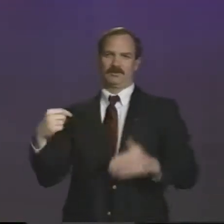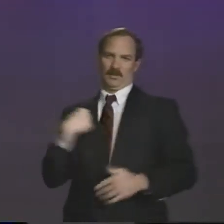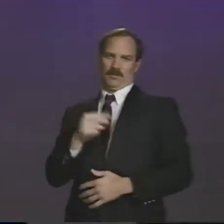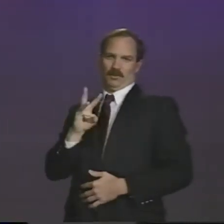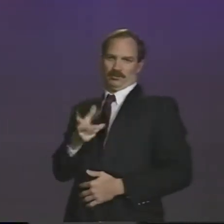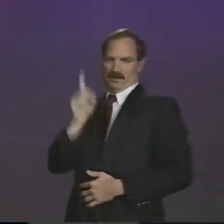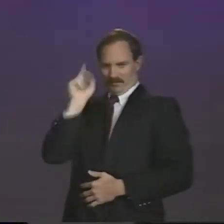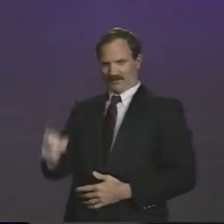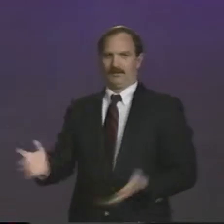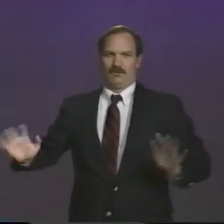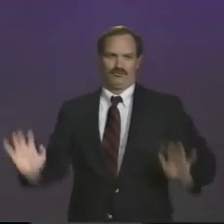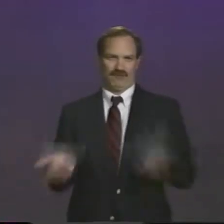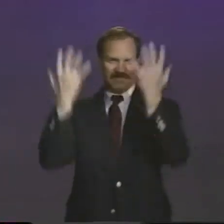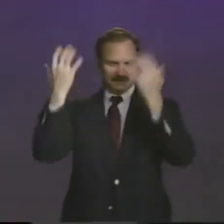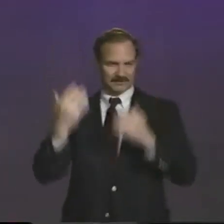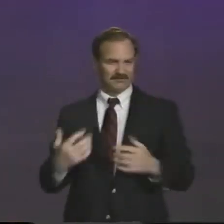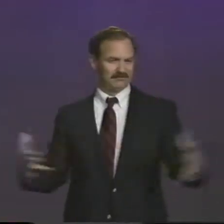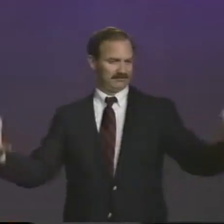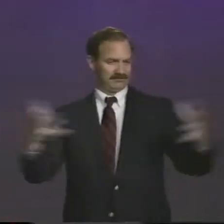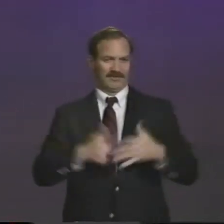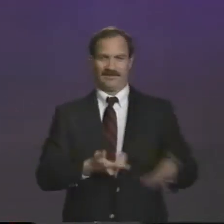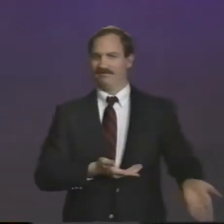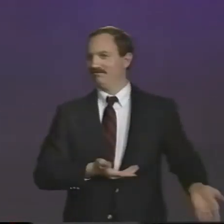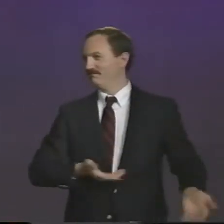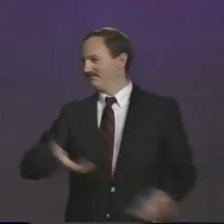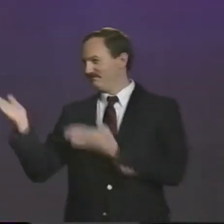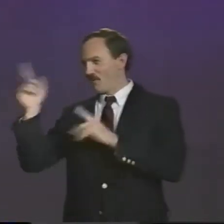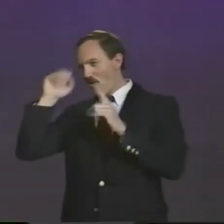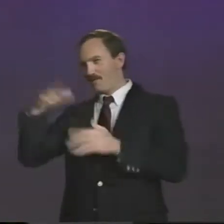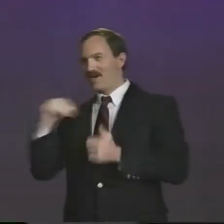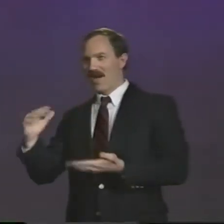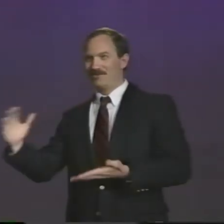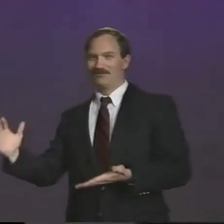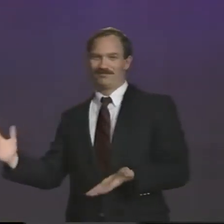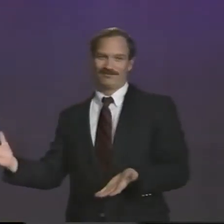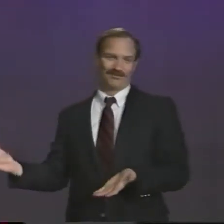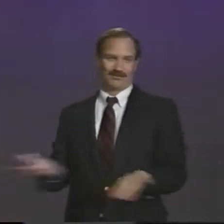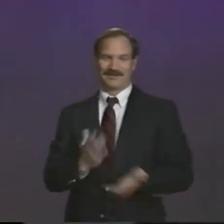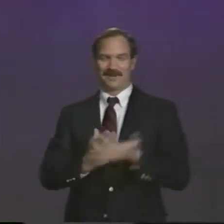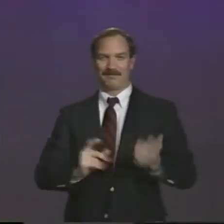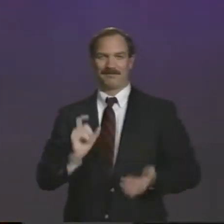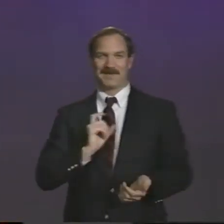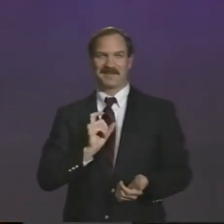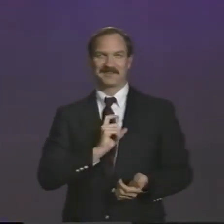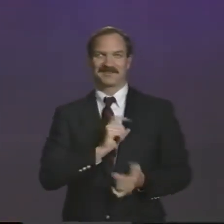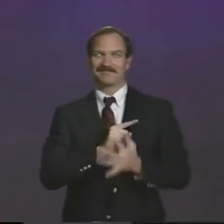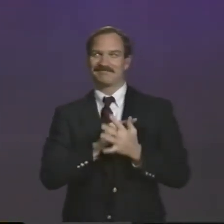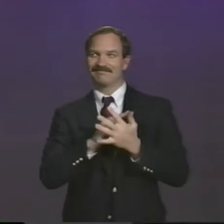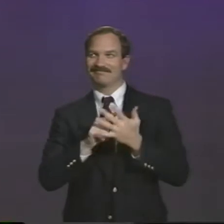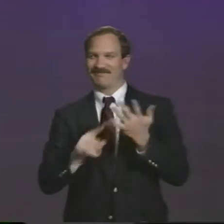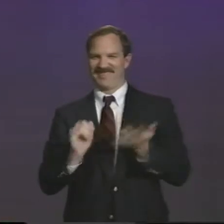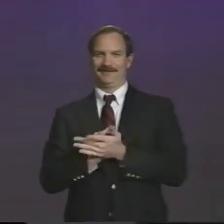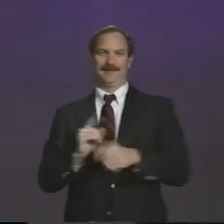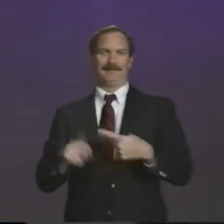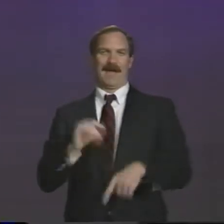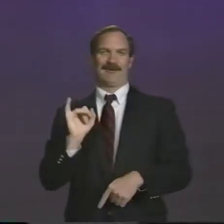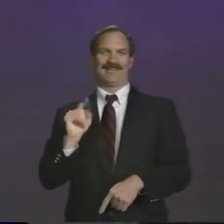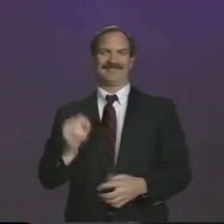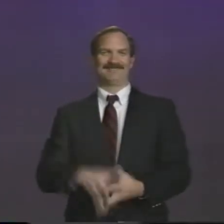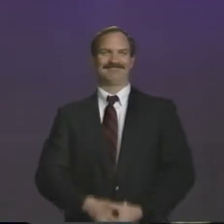plane tickets, and everything. We have to raise about $250,000 to accomplish this in order to get to the World